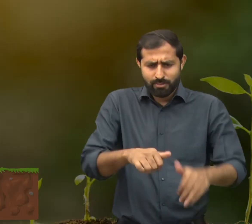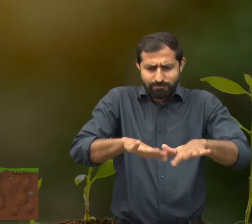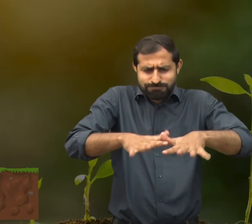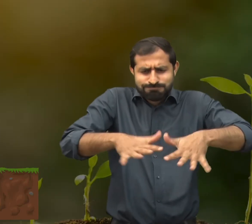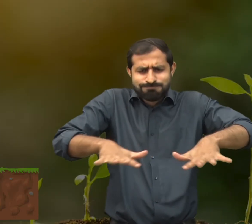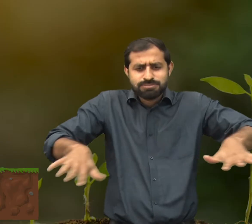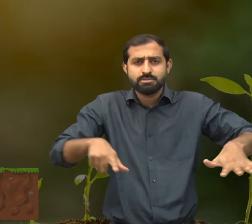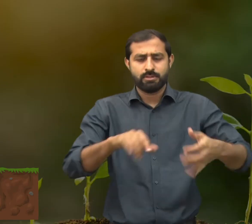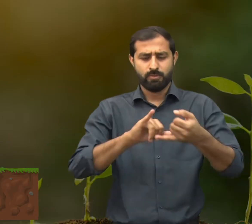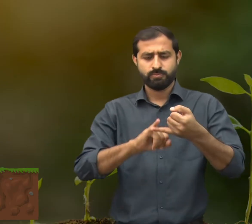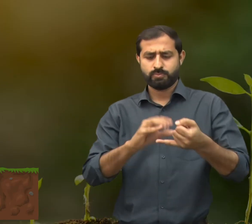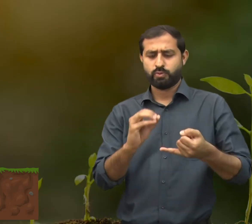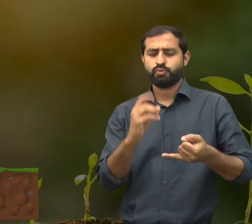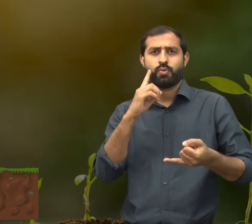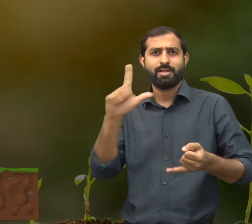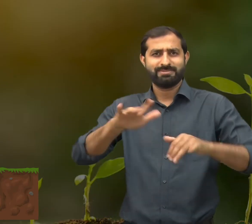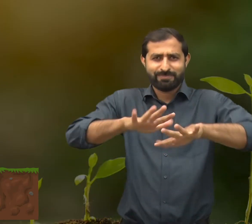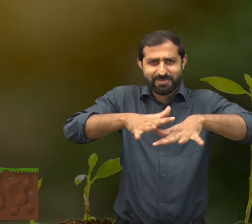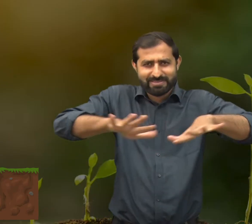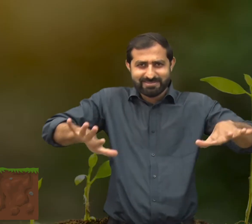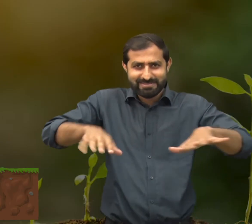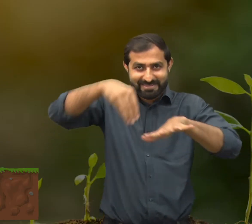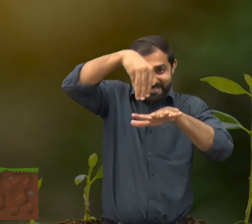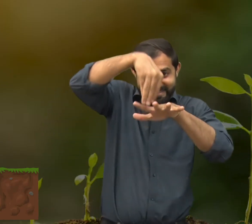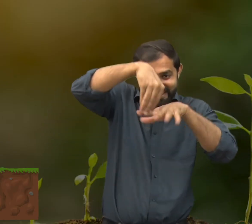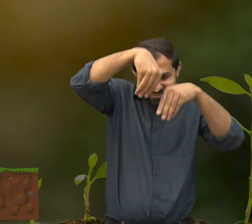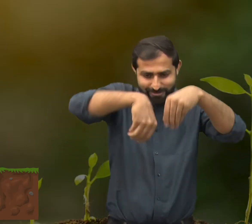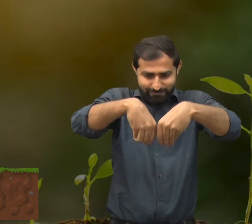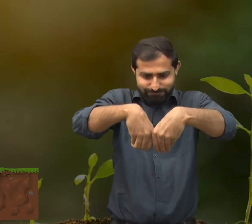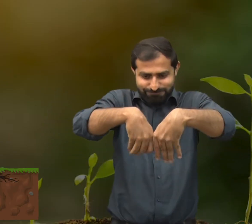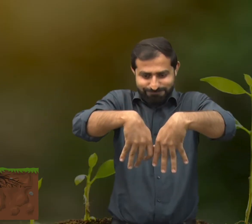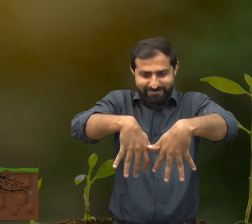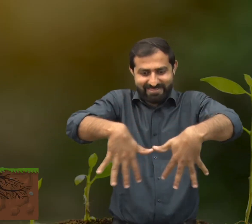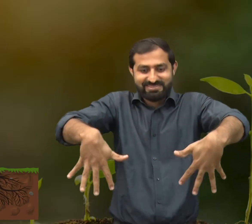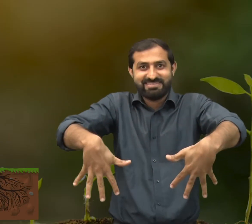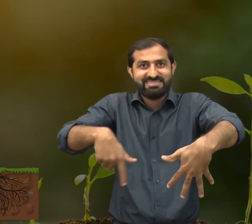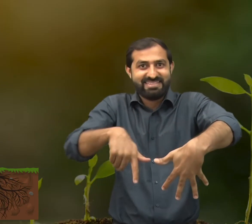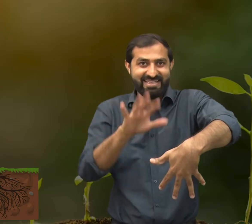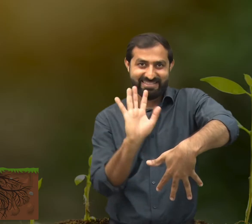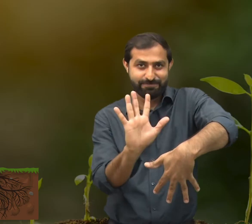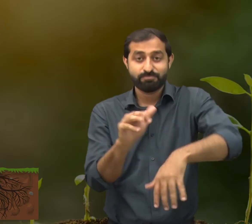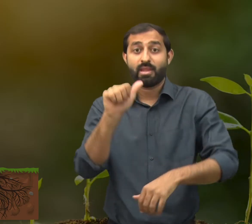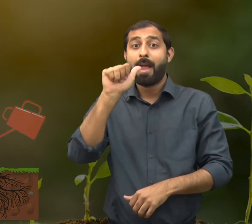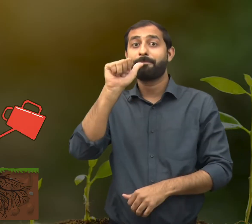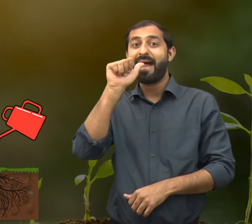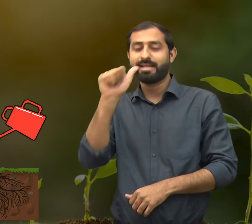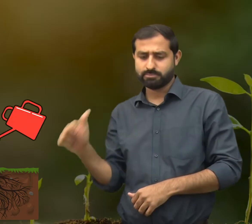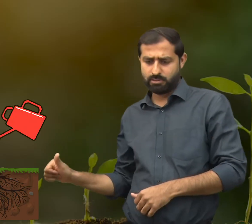The photosynthesis process starts with plants absorbing water